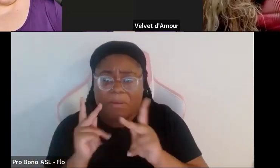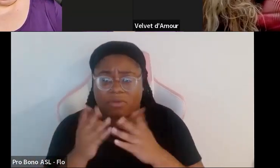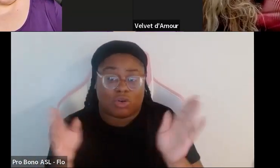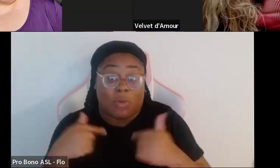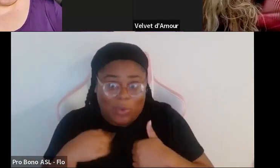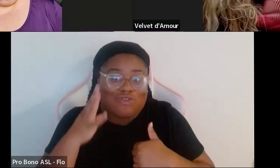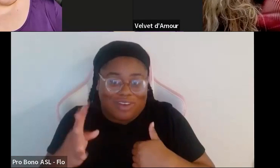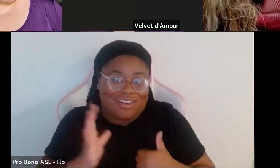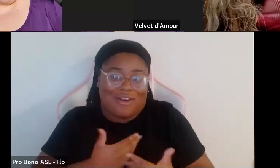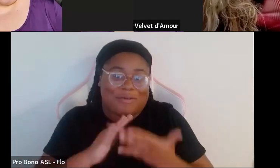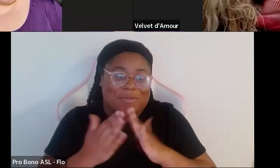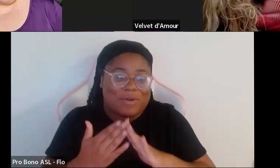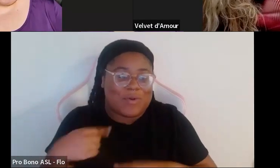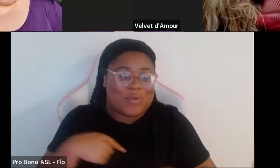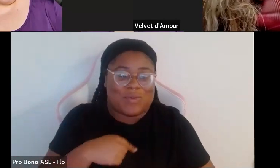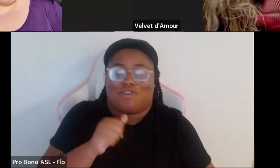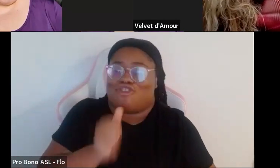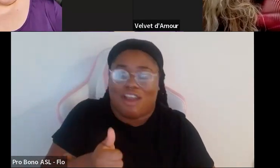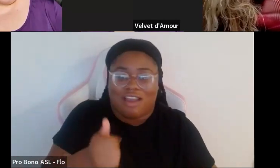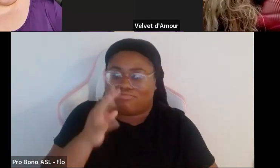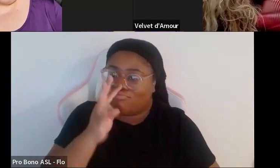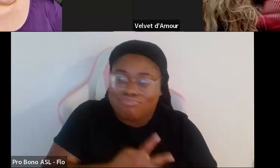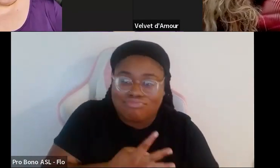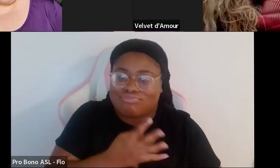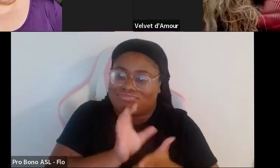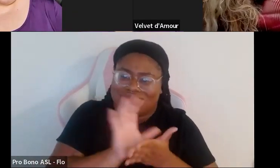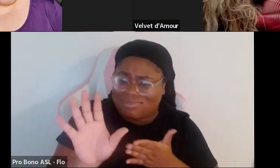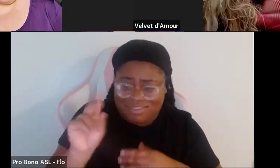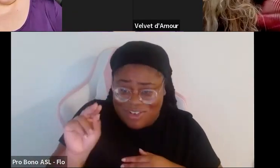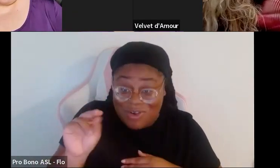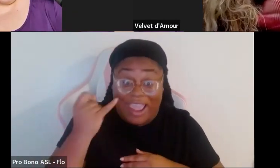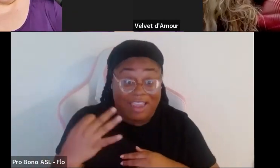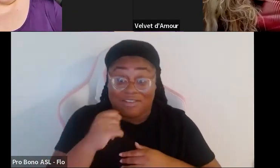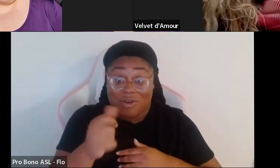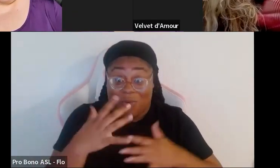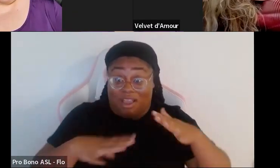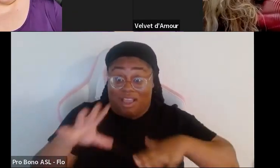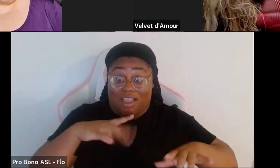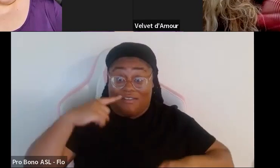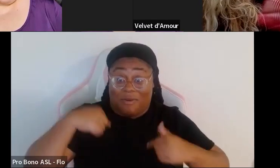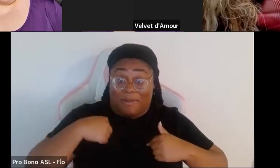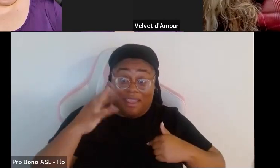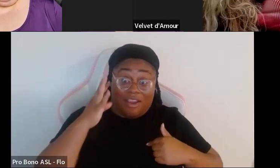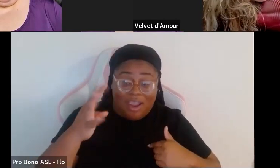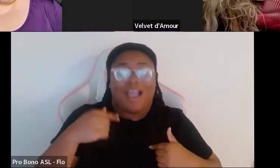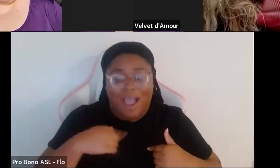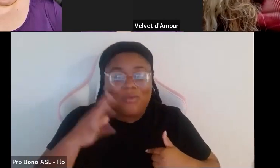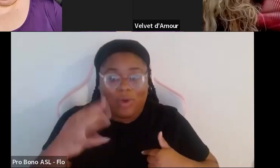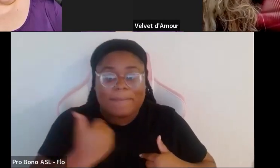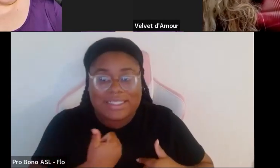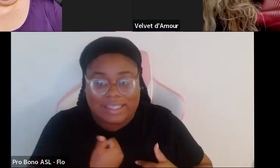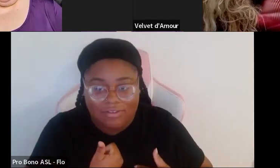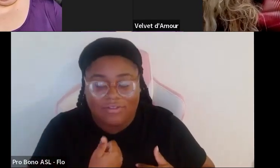community so it's like we're not going to be ignored we are if you don't want to make clothes for me then fine we'll make our own clothes right